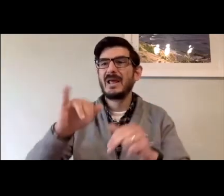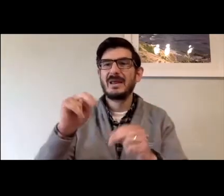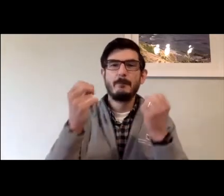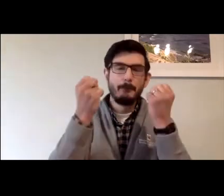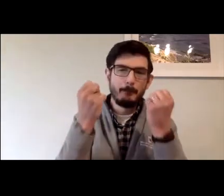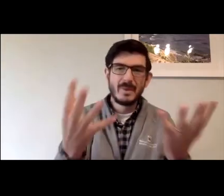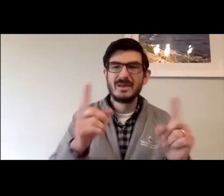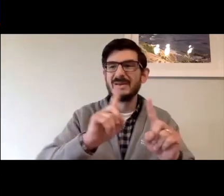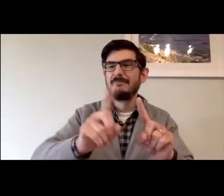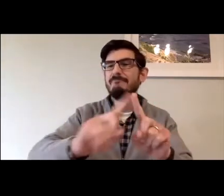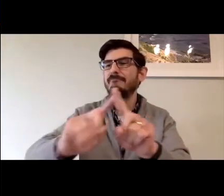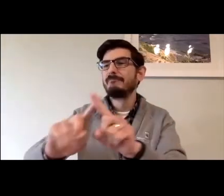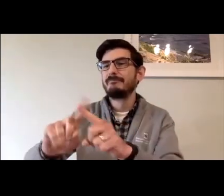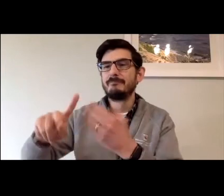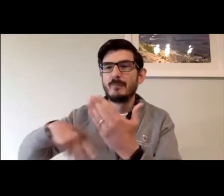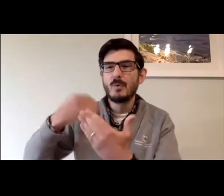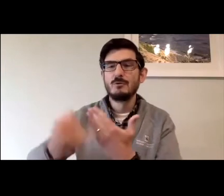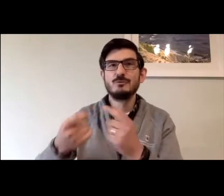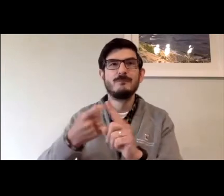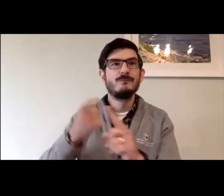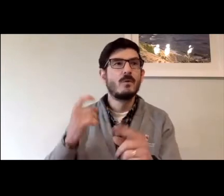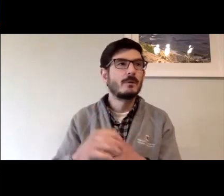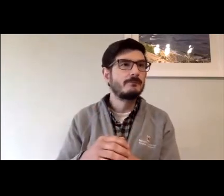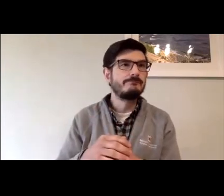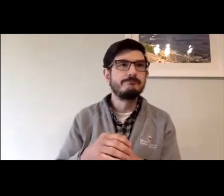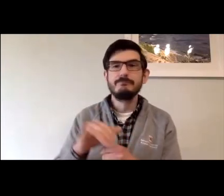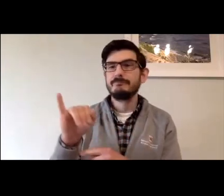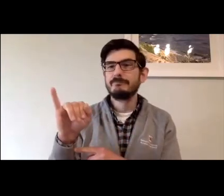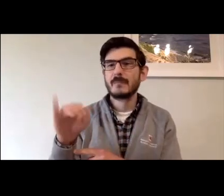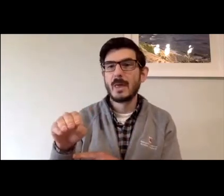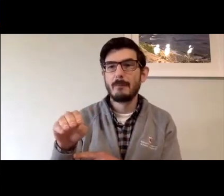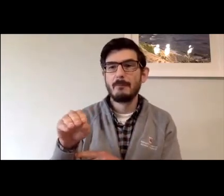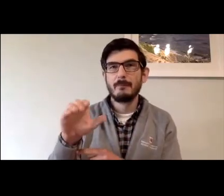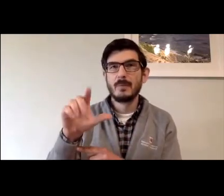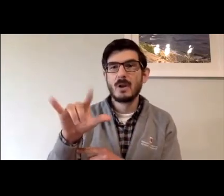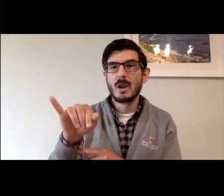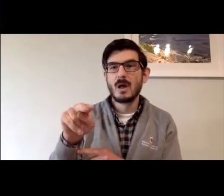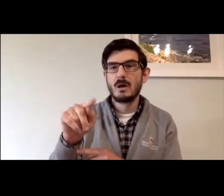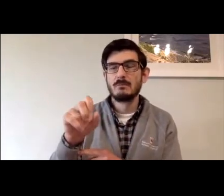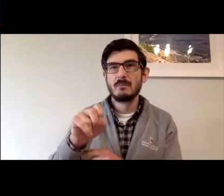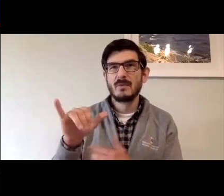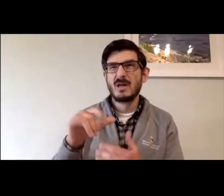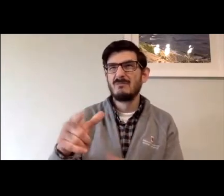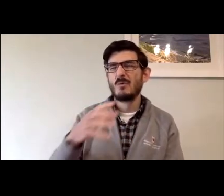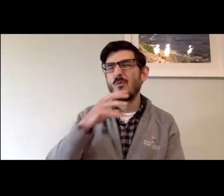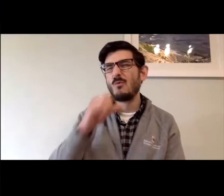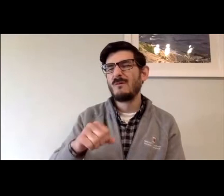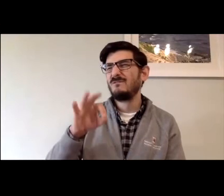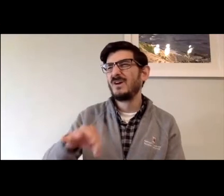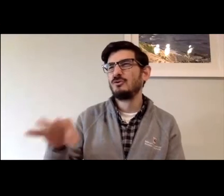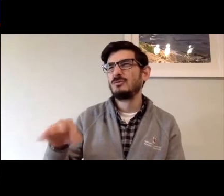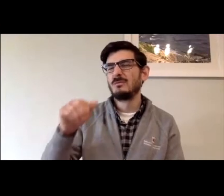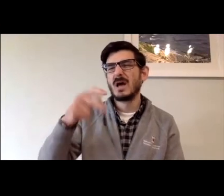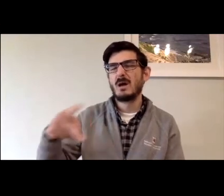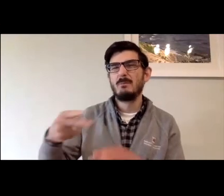information. And any number of technological projects from the